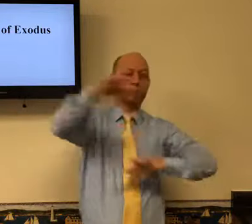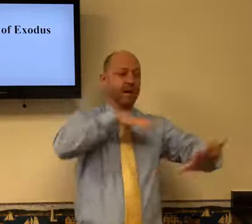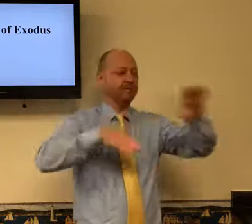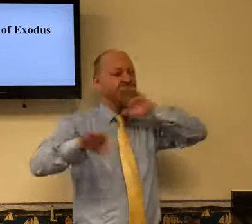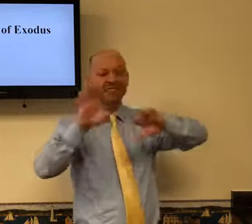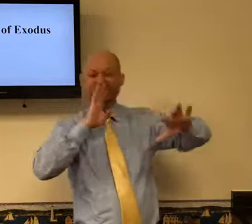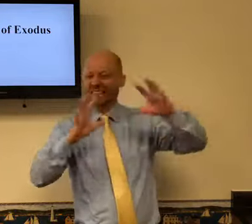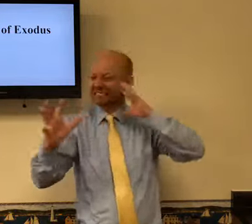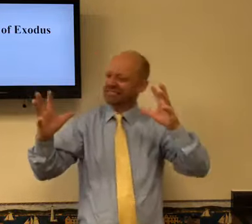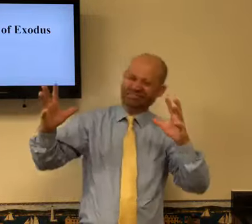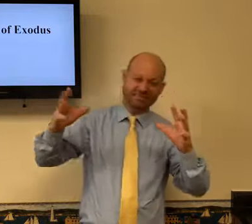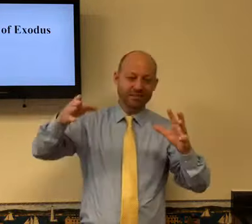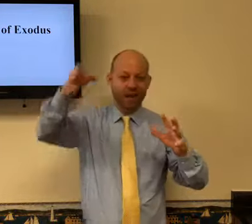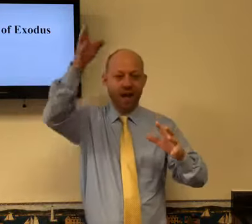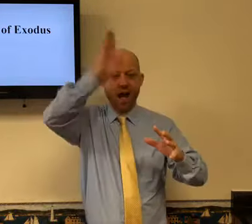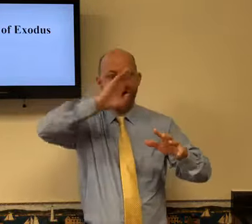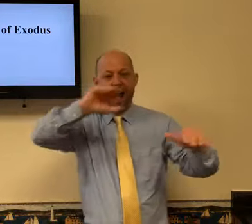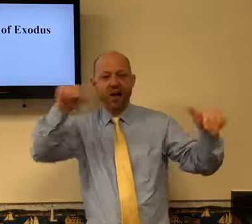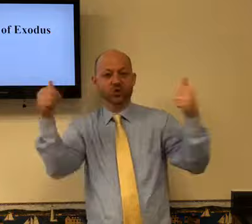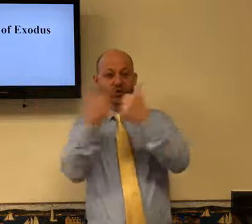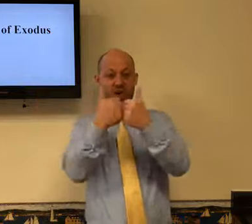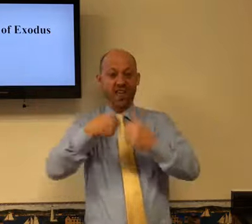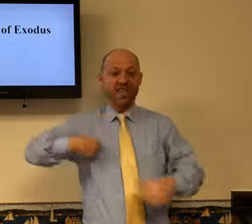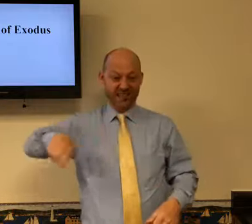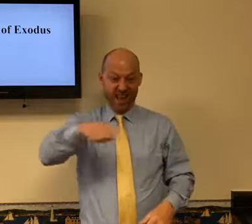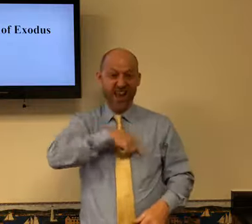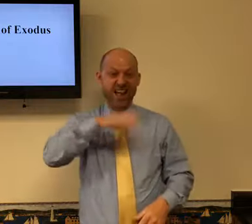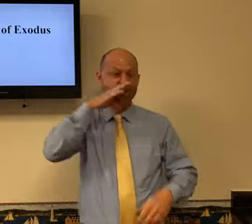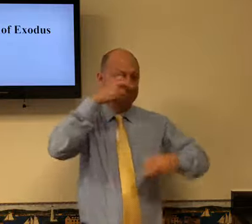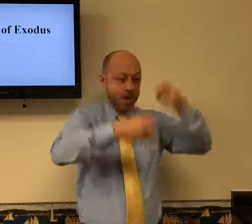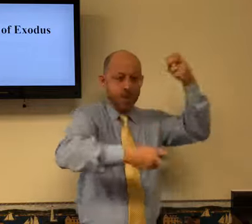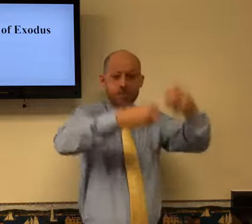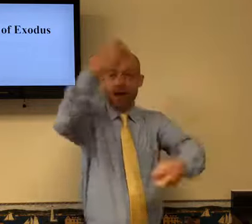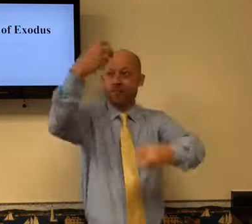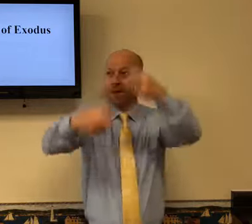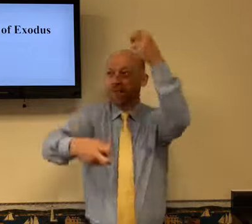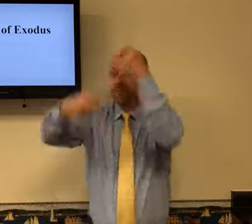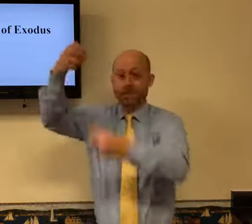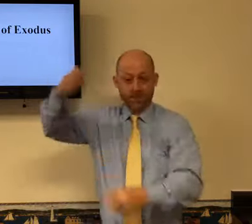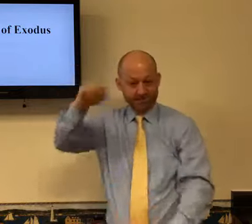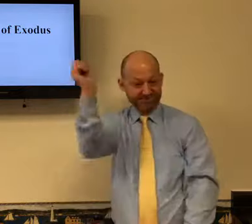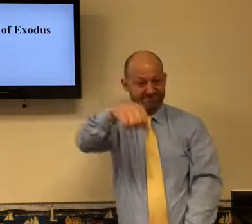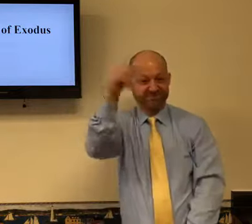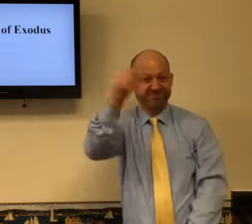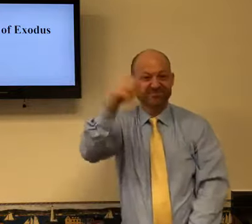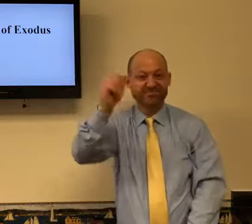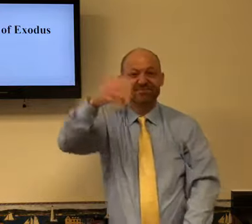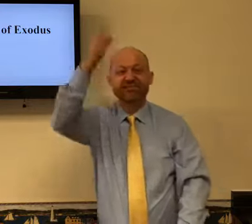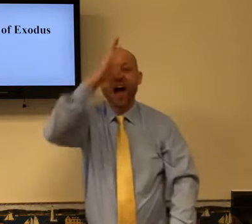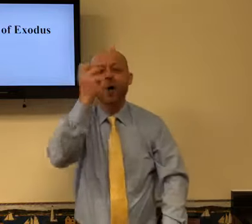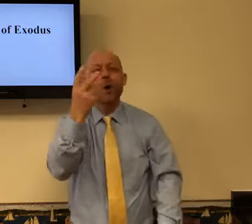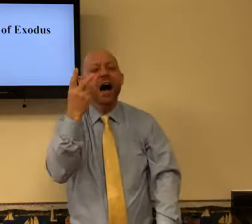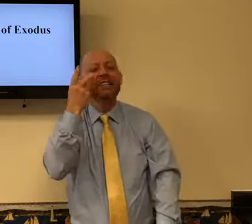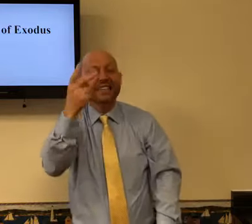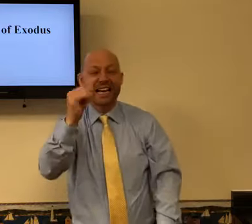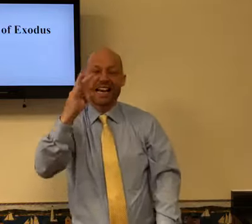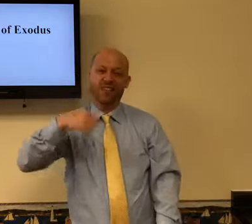Things have been messed up and we've been frustrated but God is challenging us to face our problems. You know that? God